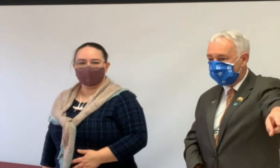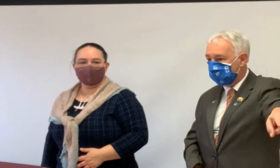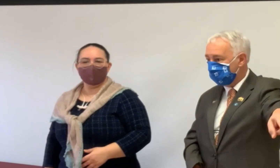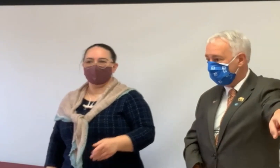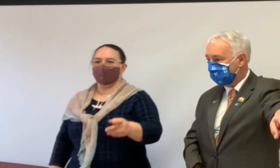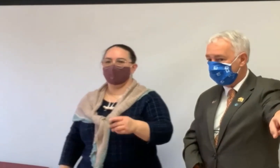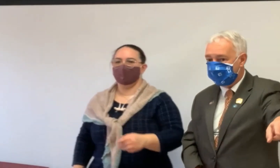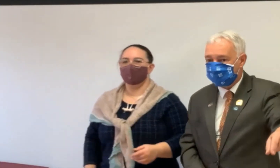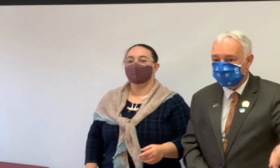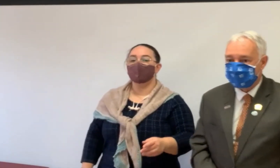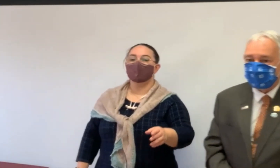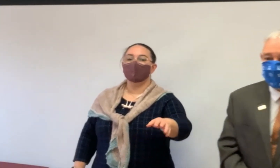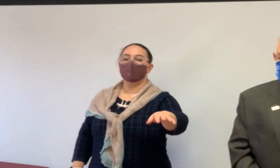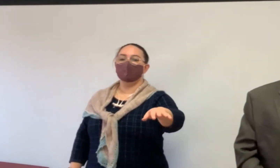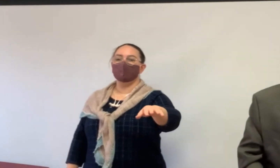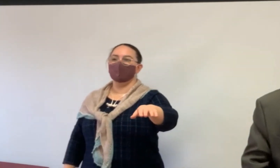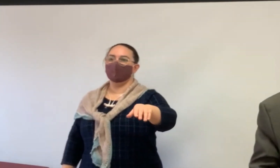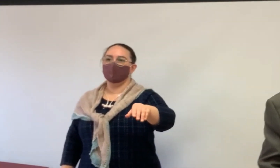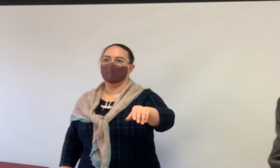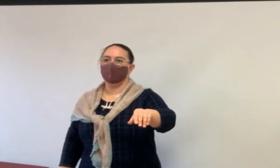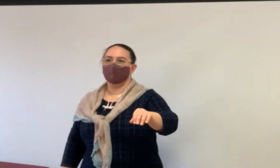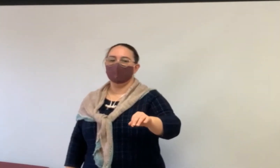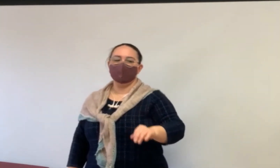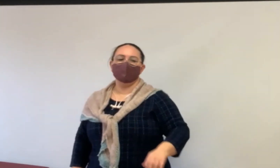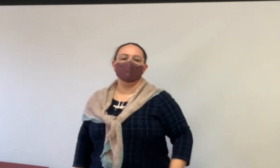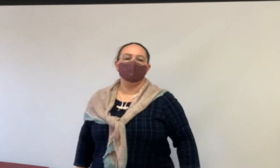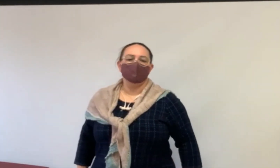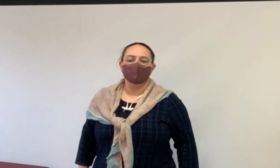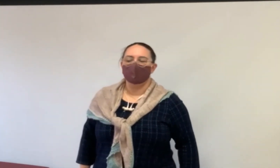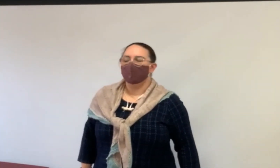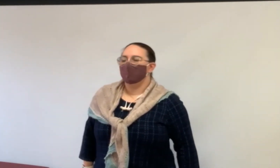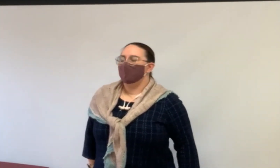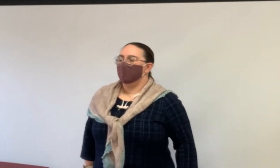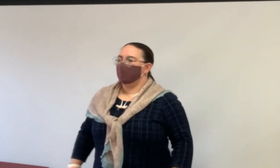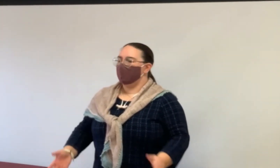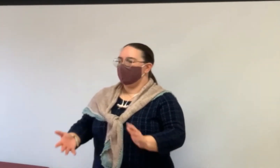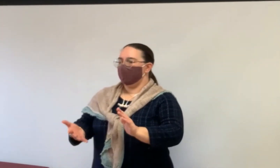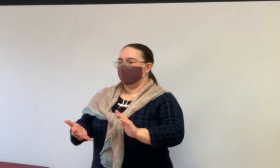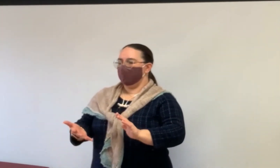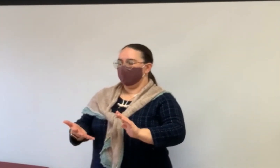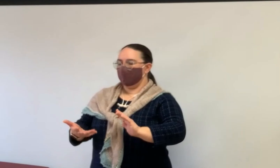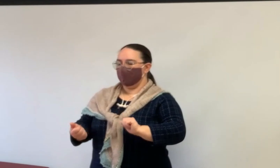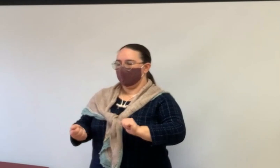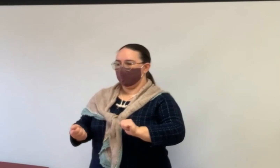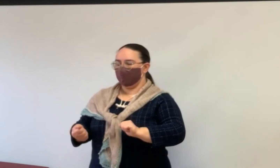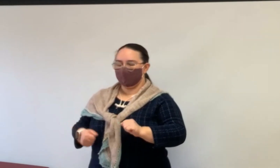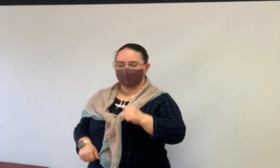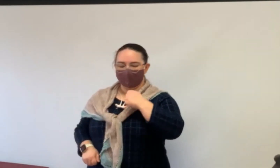did she get a bag? Yes. Did you get a bag? think you did, right? Yeah. You got one? Okay. Um,